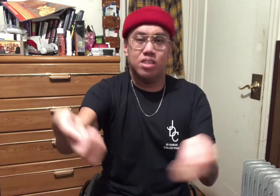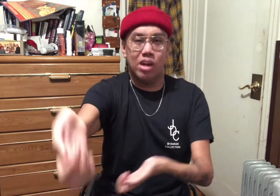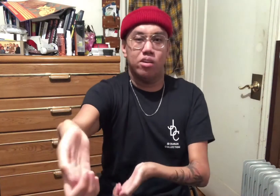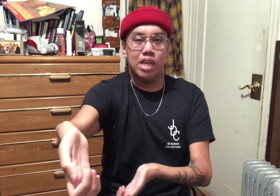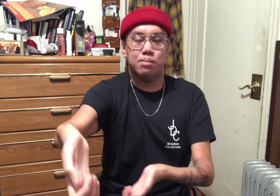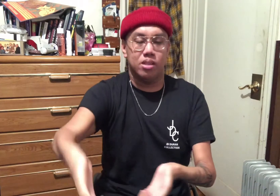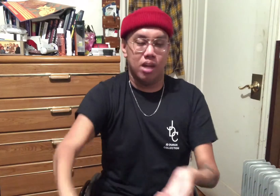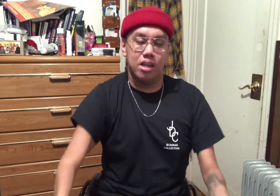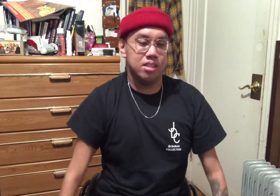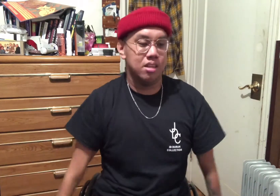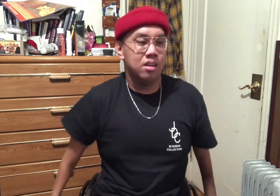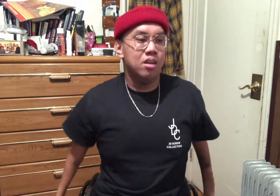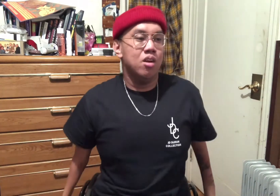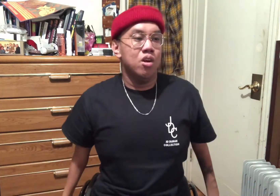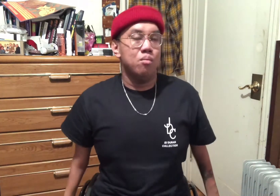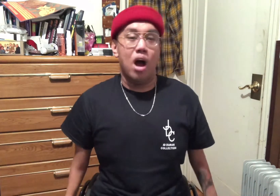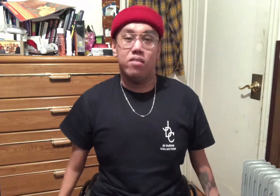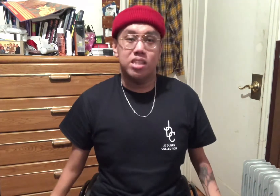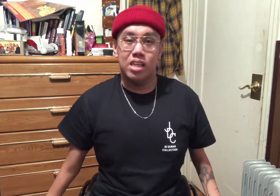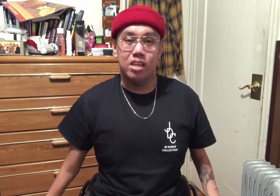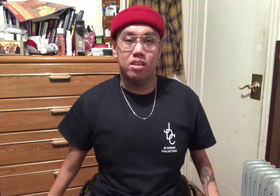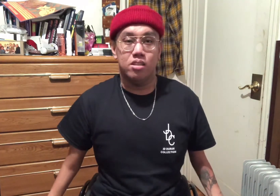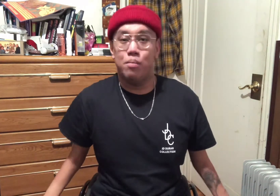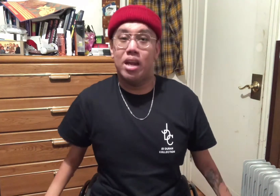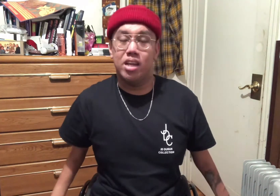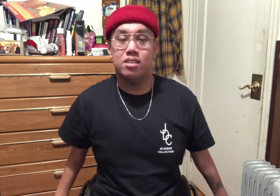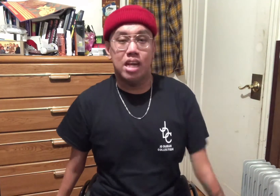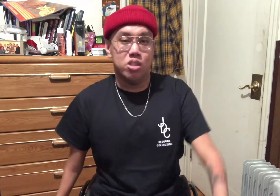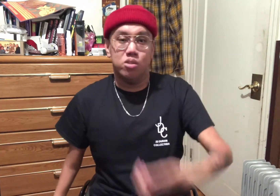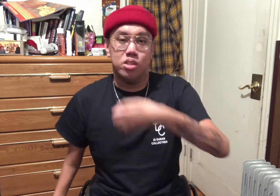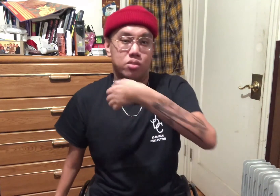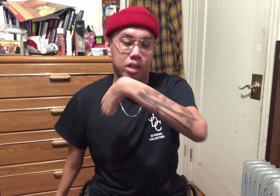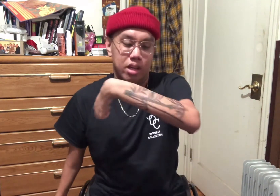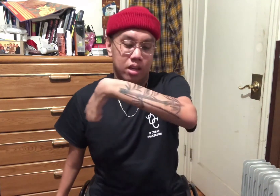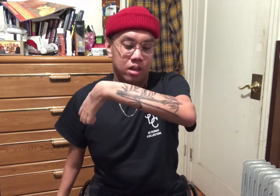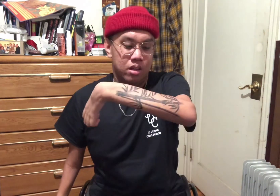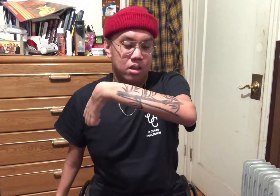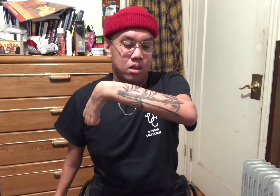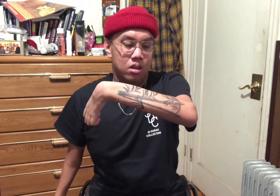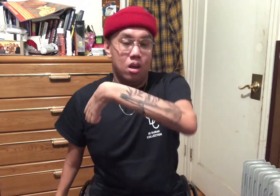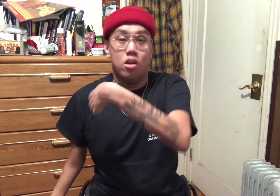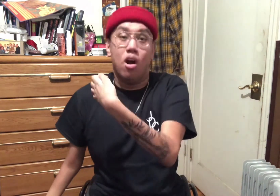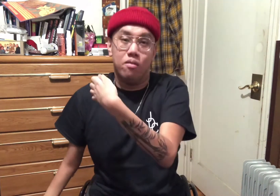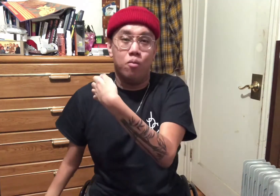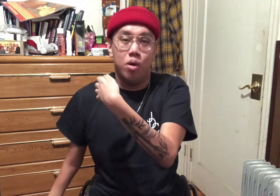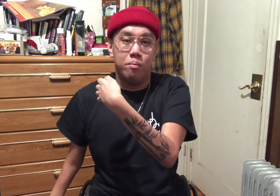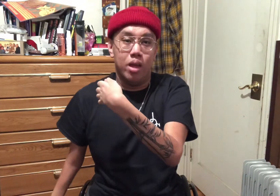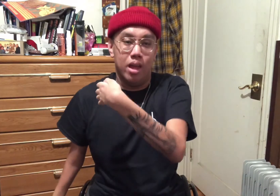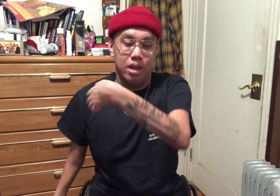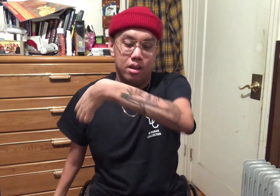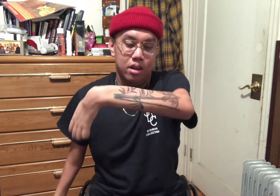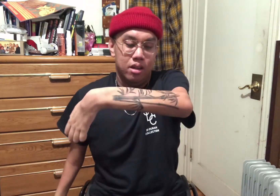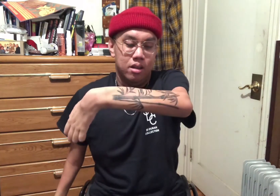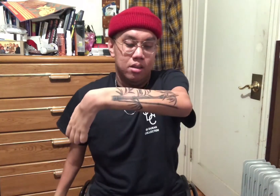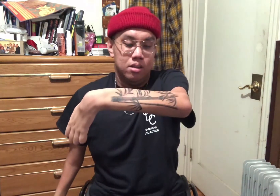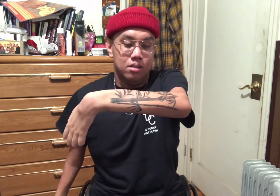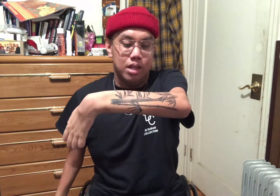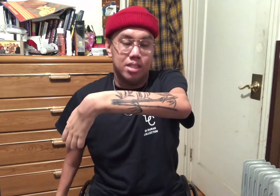stereotypes and thoughts. But obviously, to many, tattoo is really an art form. And it's